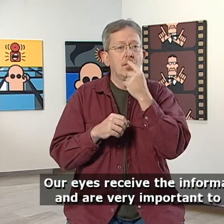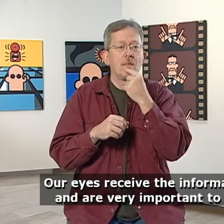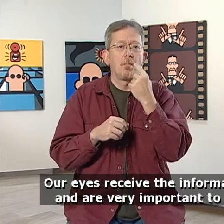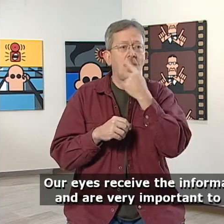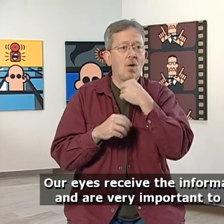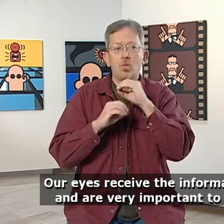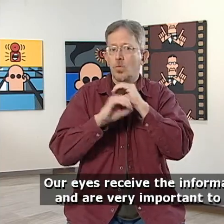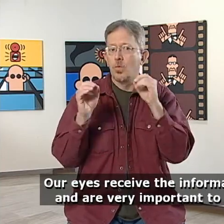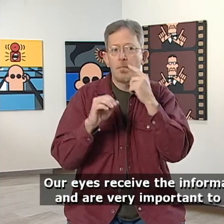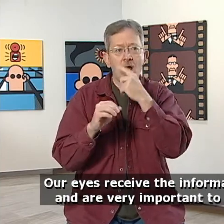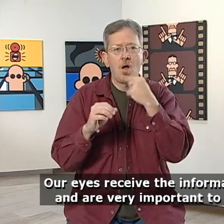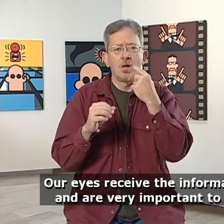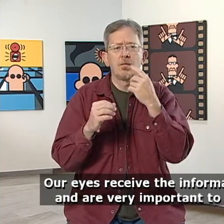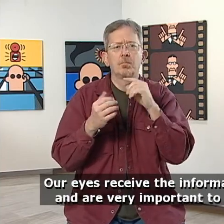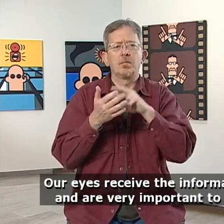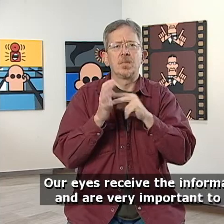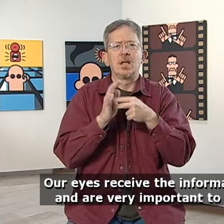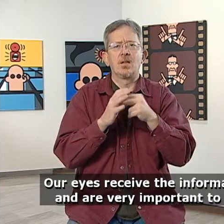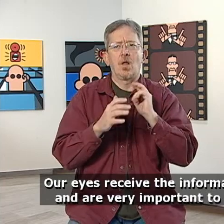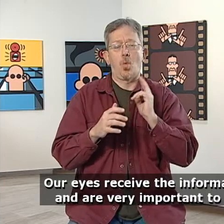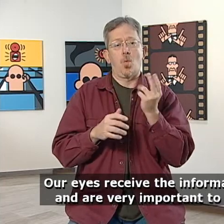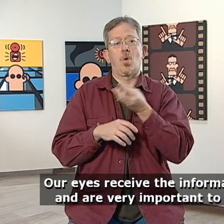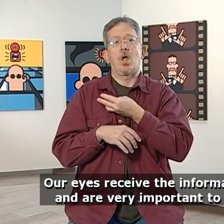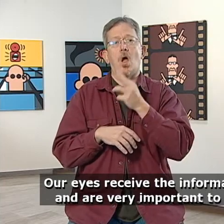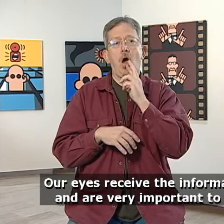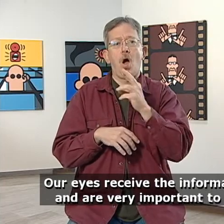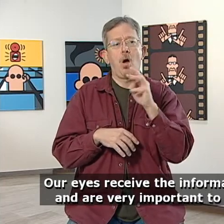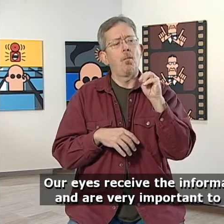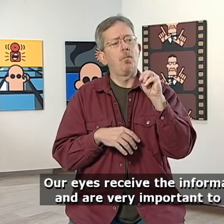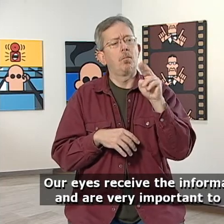Our eyes receive the information, and are very important to us.